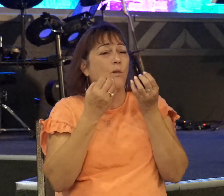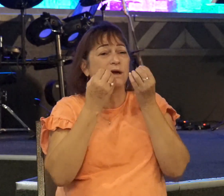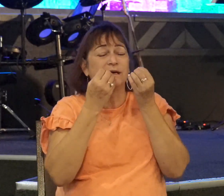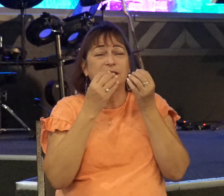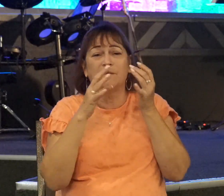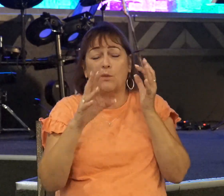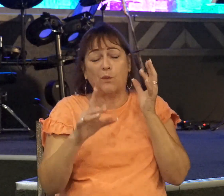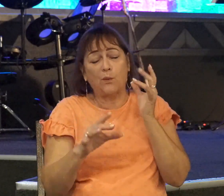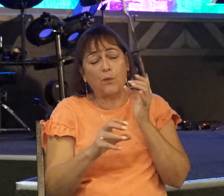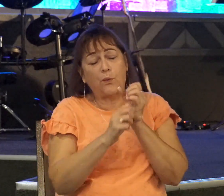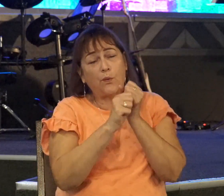and close with this.